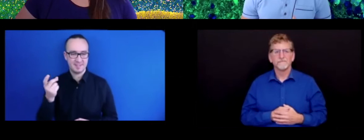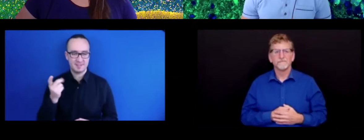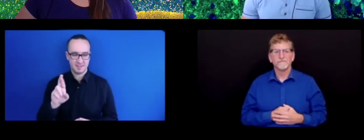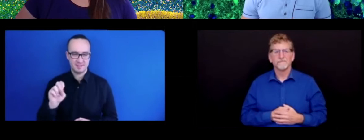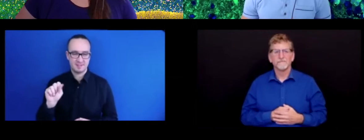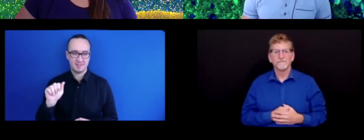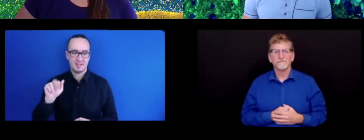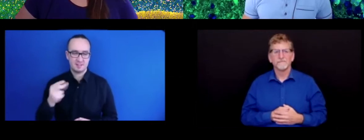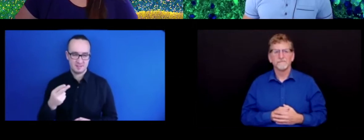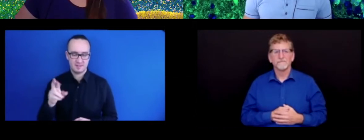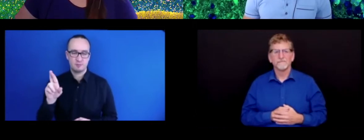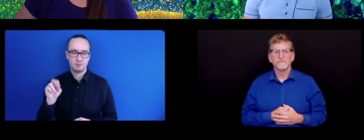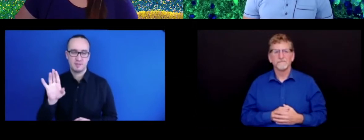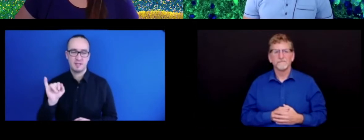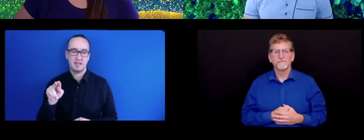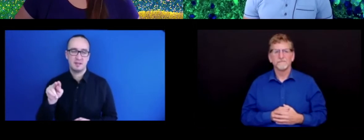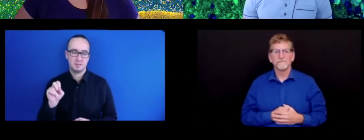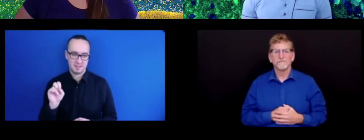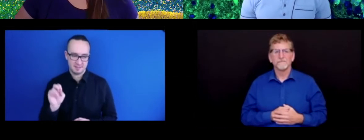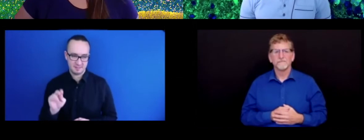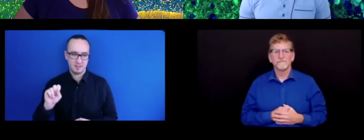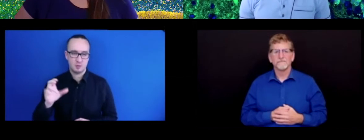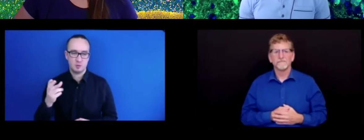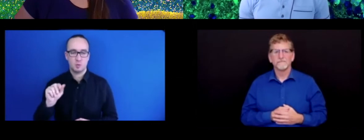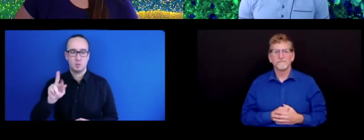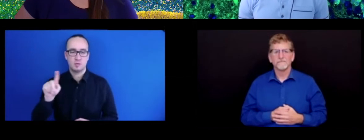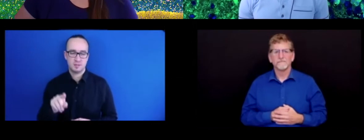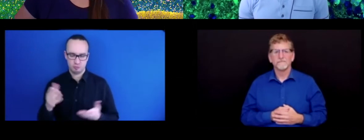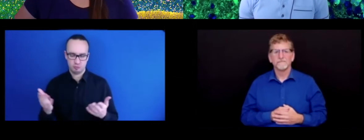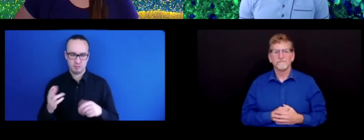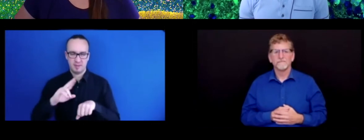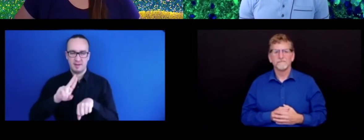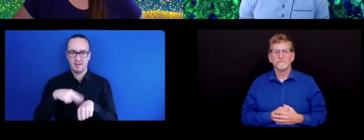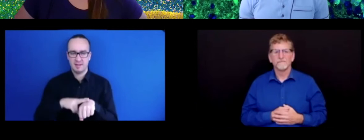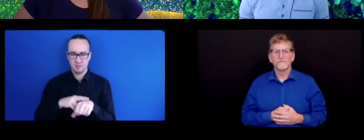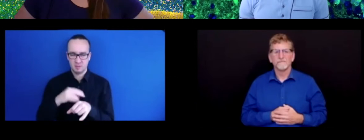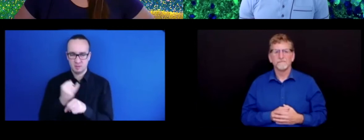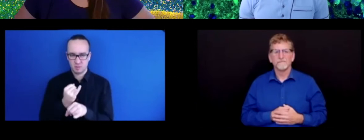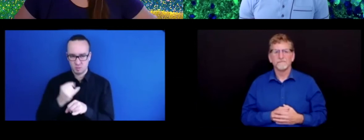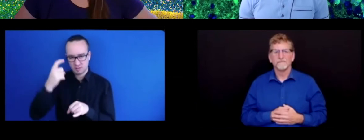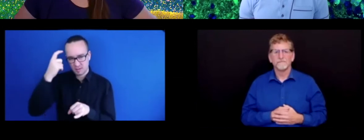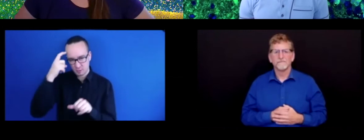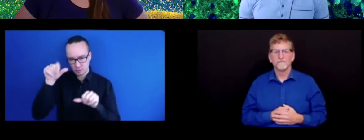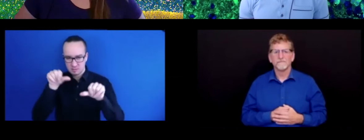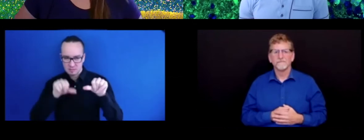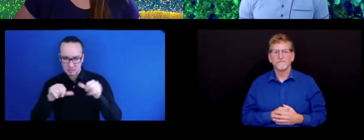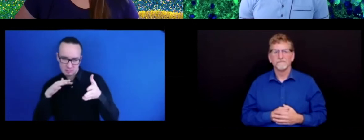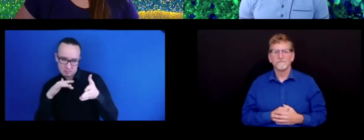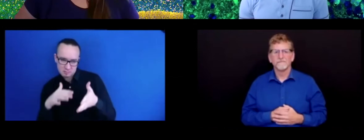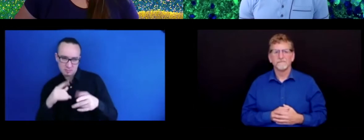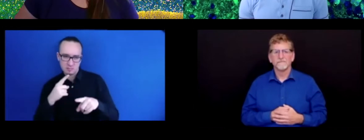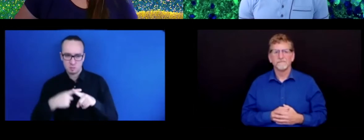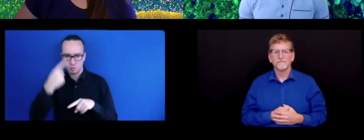Hello, I'm Dr. Sarah Robinson-Schortz, and I work at the National Institute for Neurological Disorders and Stroke, where I'm a neuroscientist, which means I study